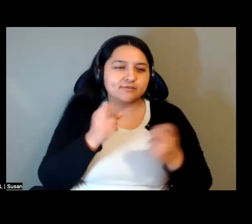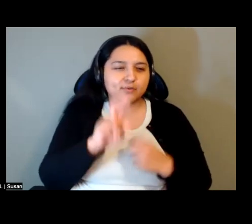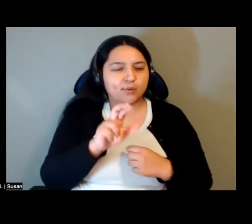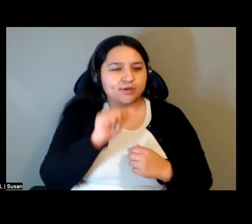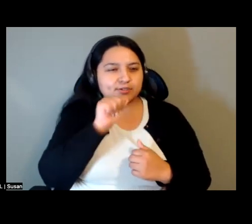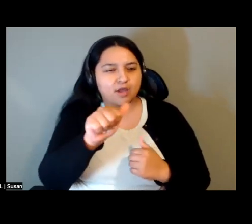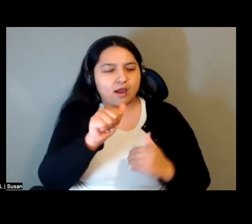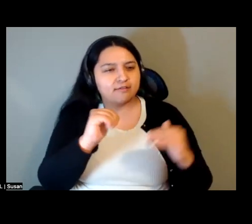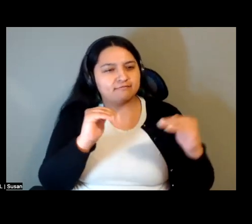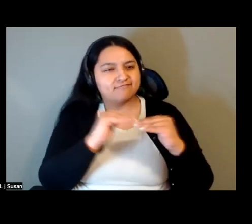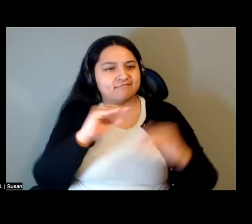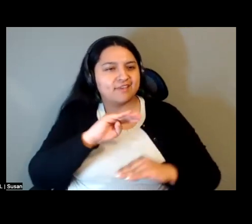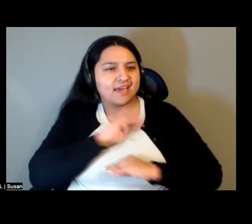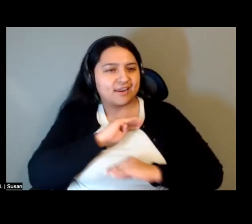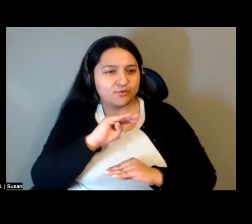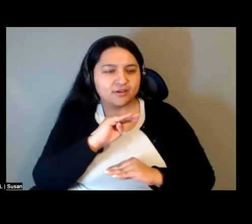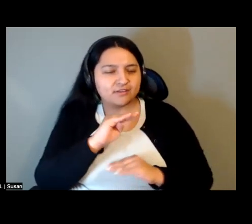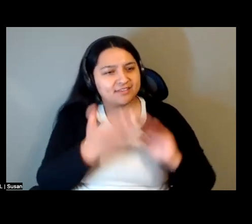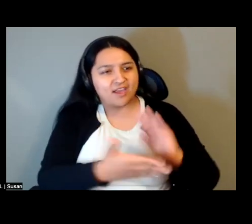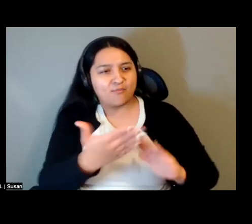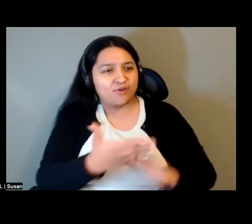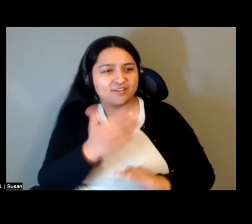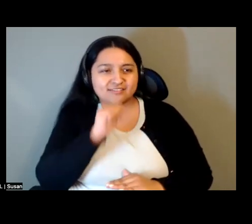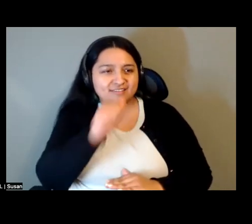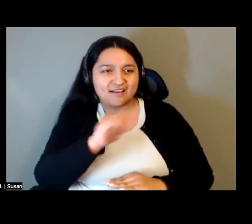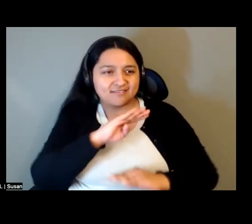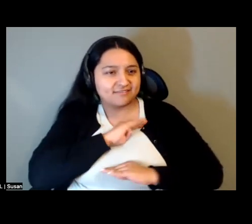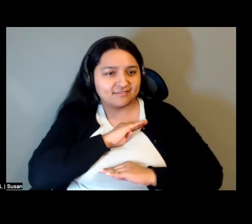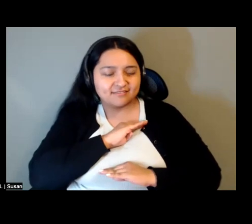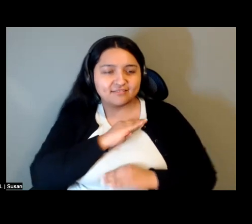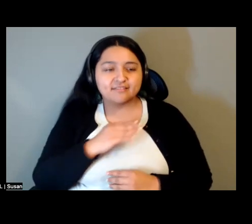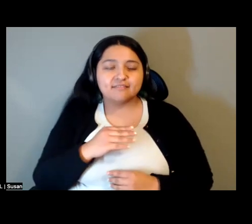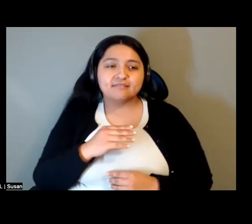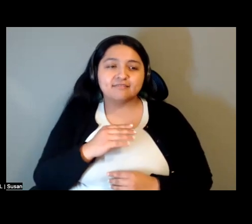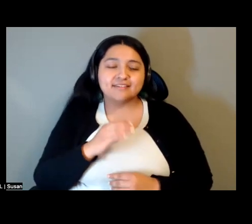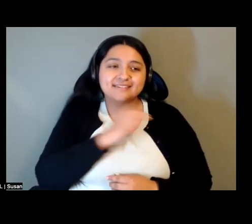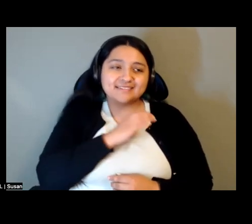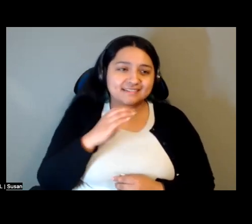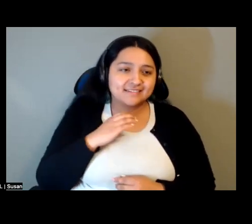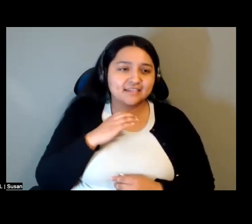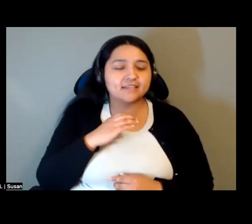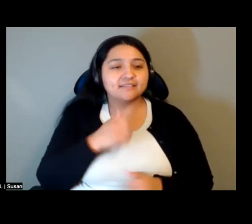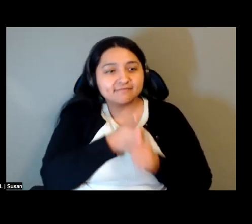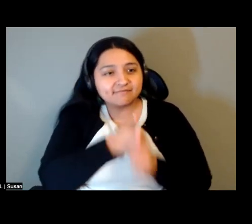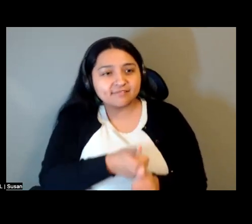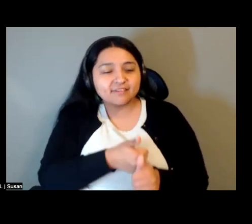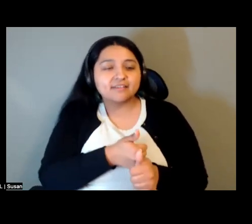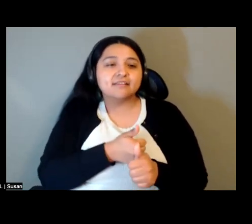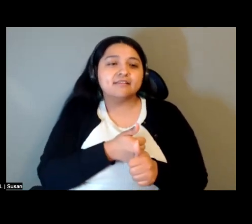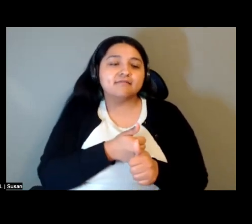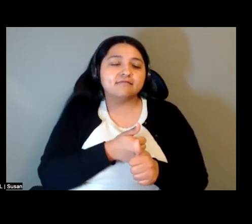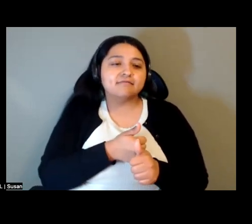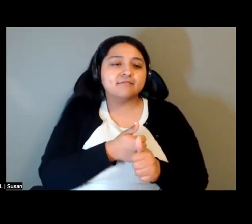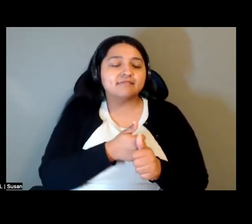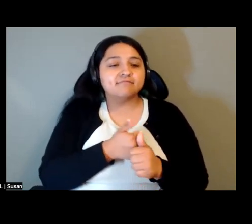operation insufficient, where the benefits of citizenship, training, compliance, and civic involvement are